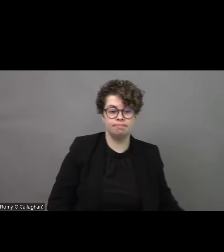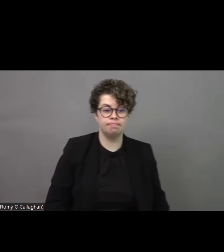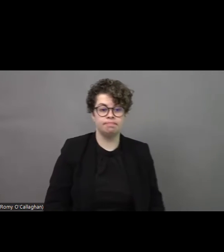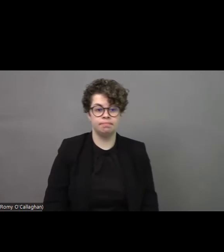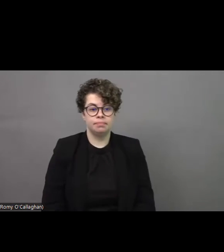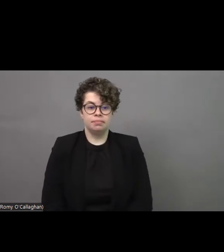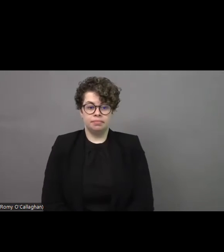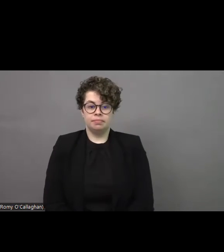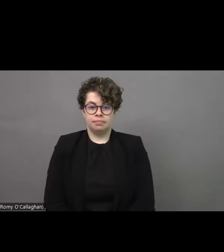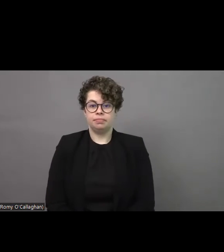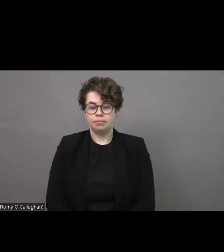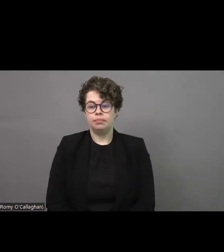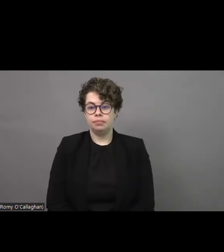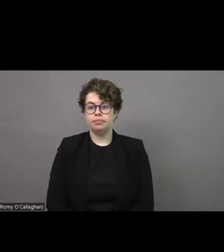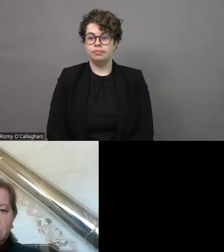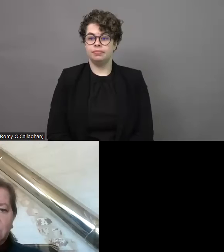Feel free.